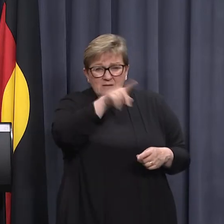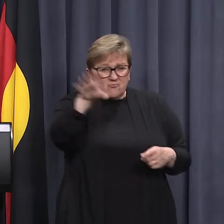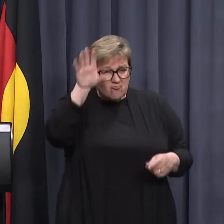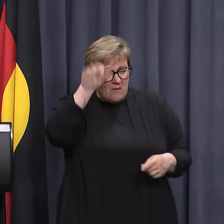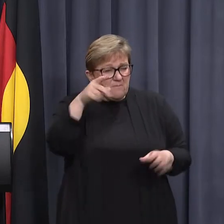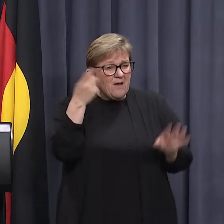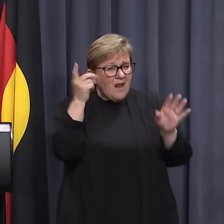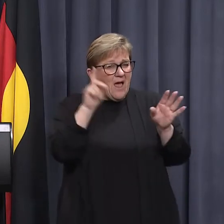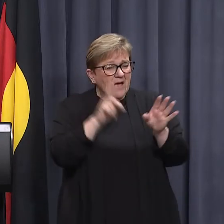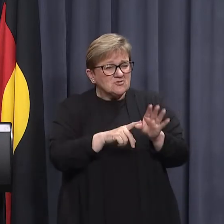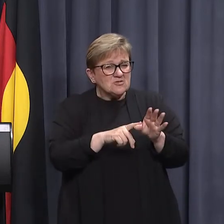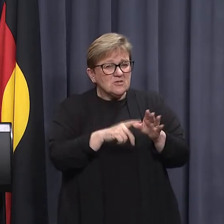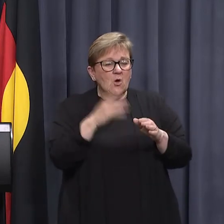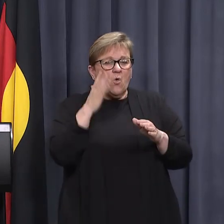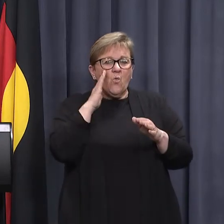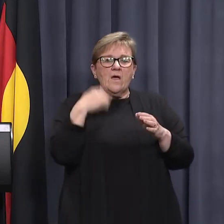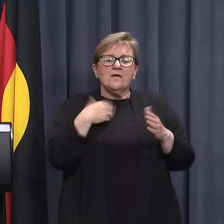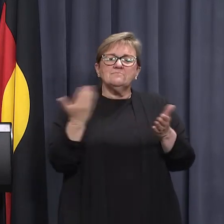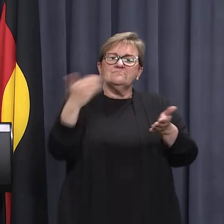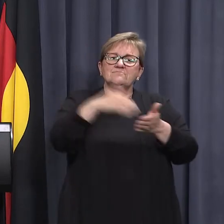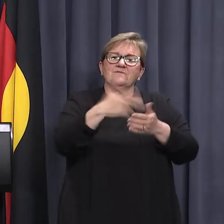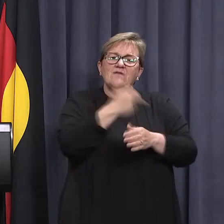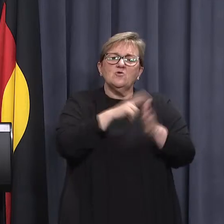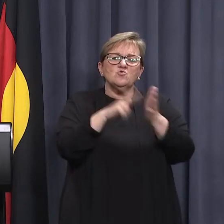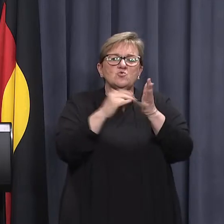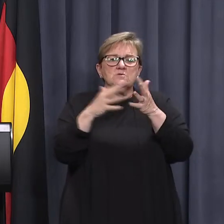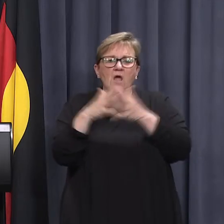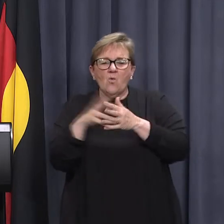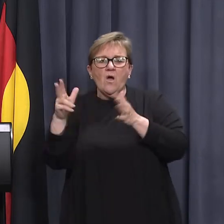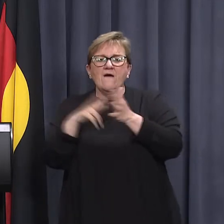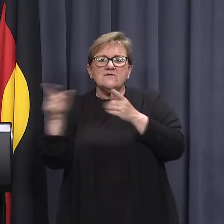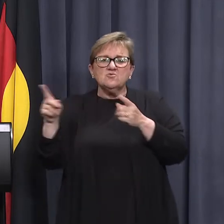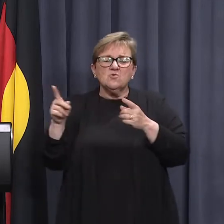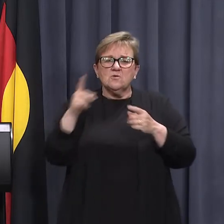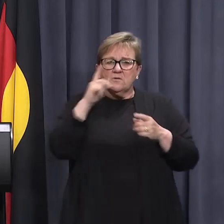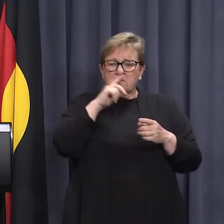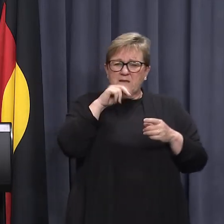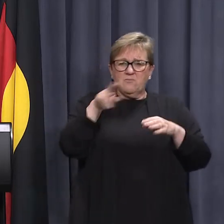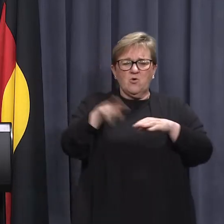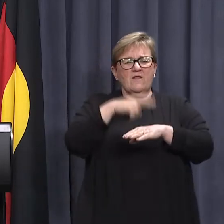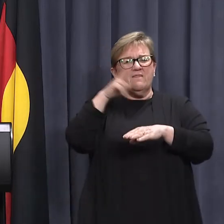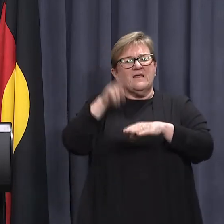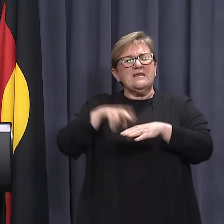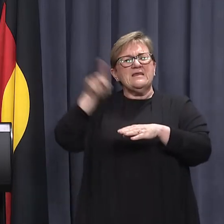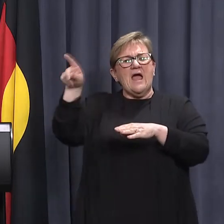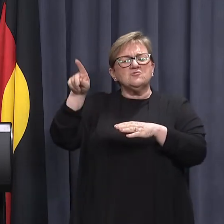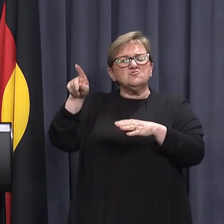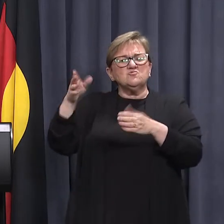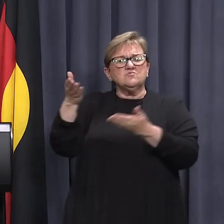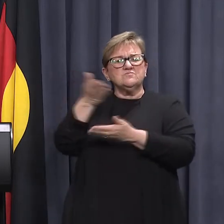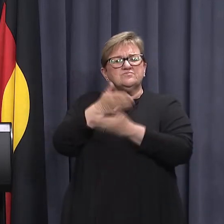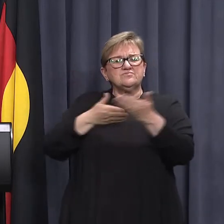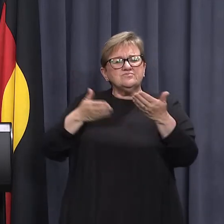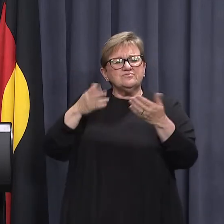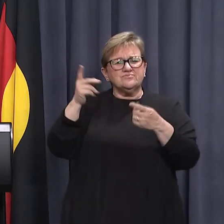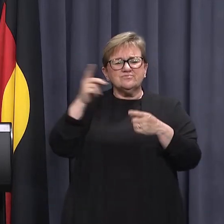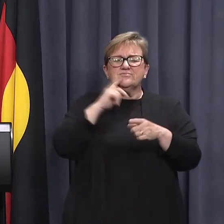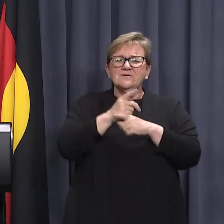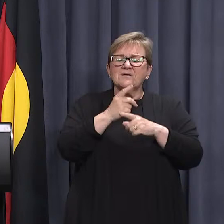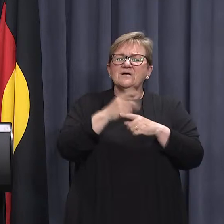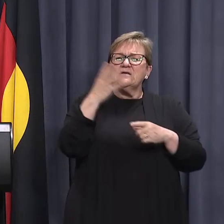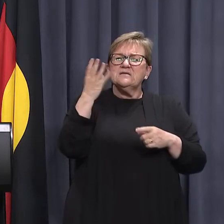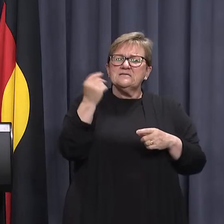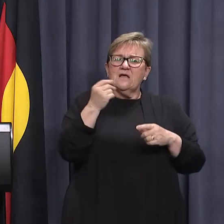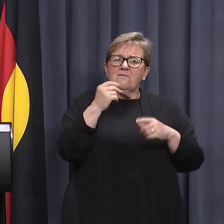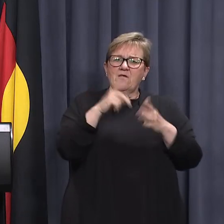recall last year, when they're giving extra vaccines to New South Wales and Victoria, members of the national press and some of